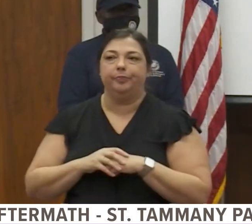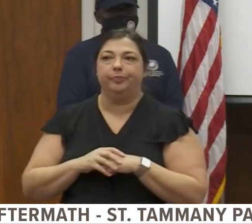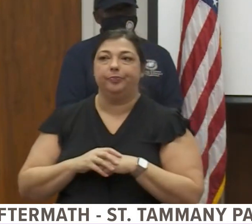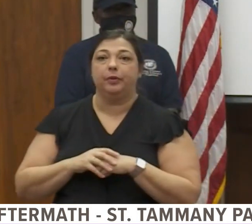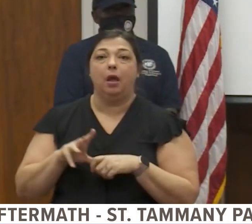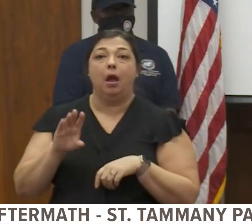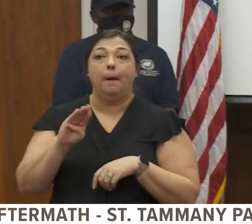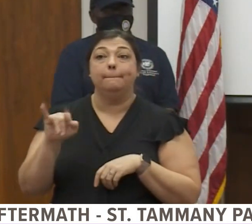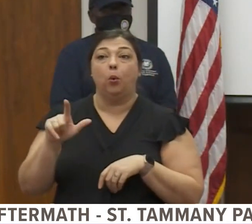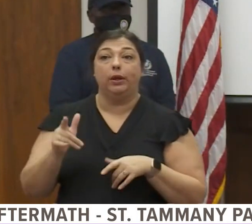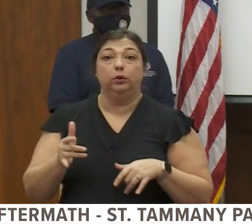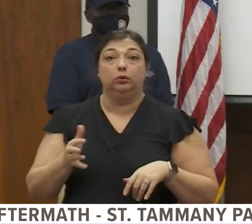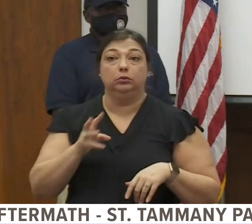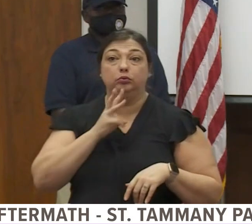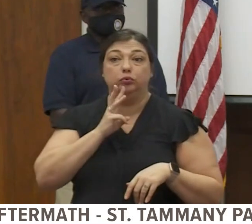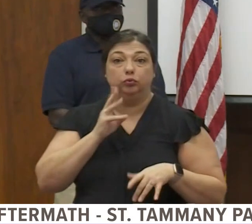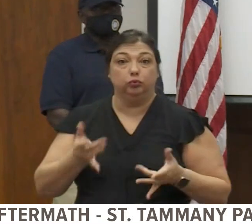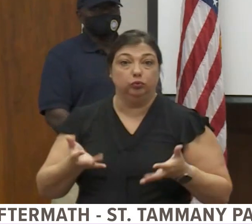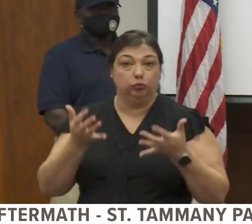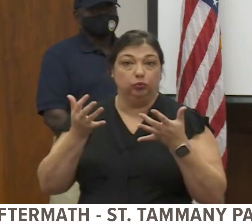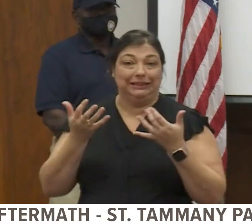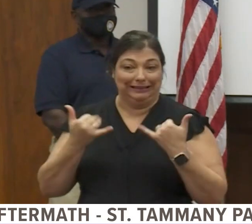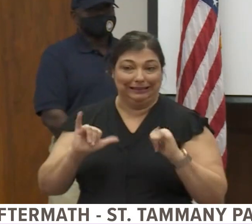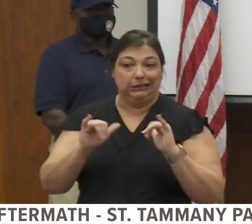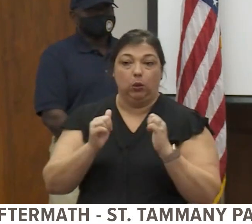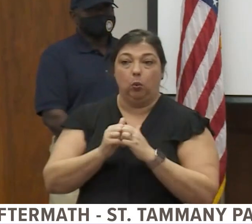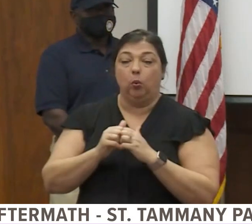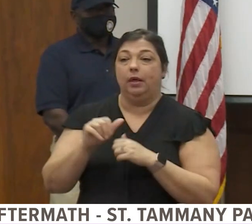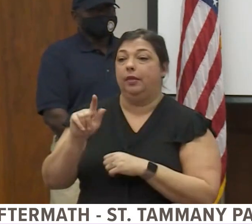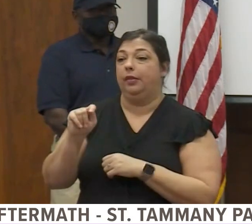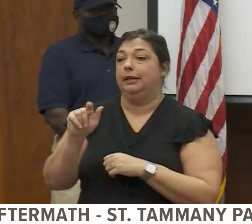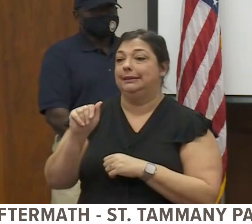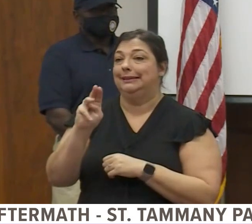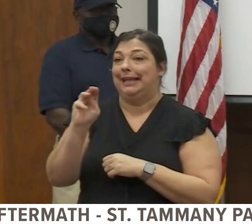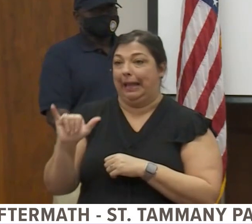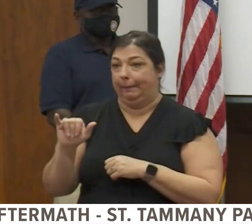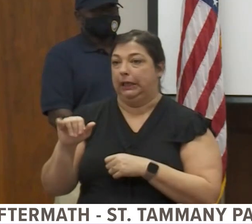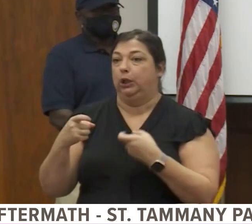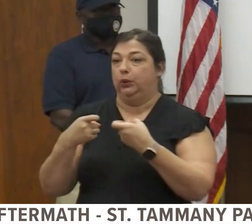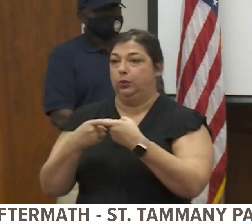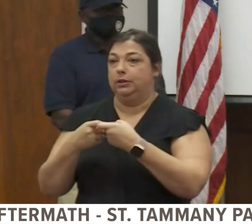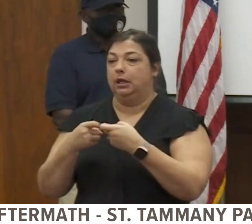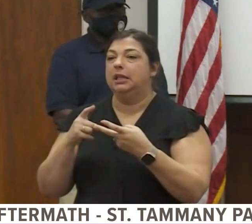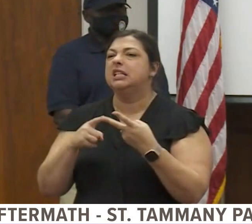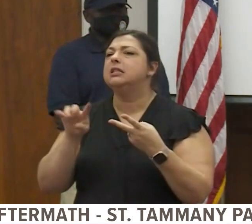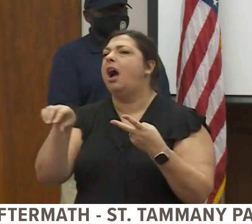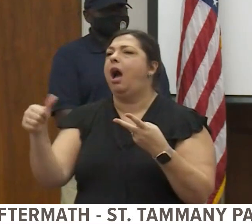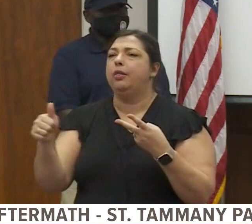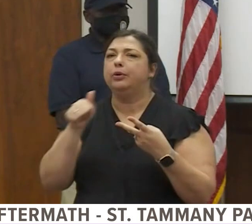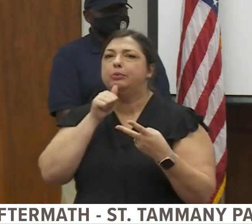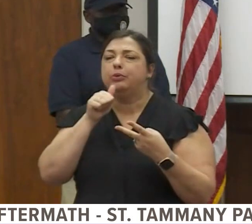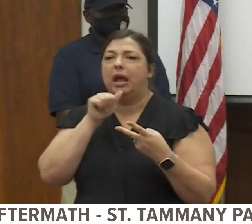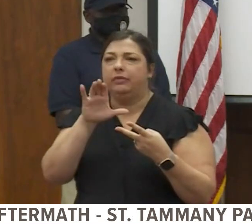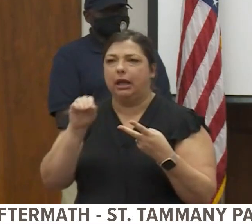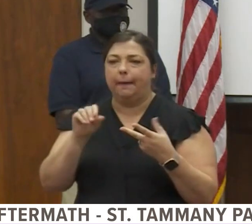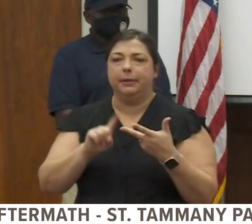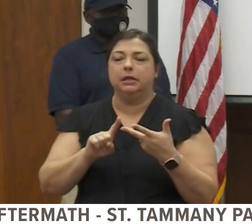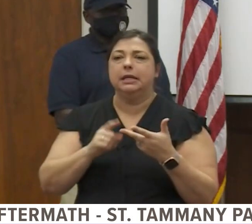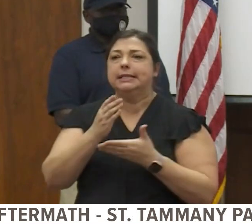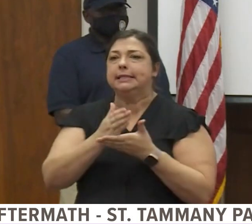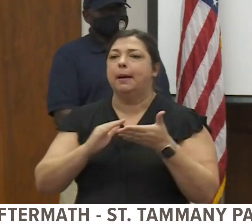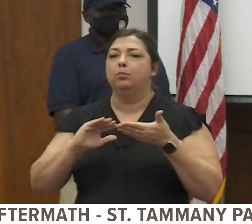a boil advisory still in effect with Tammany utilities, some of the other private utilities and even some of the